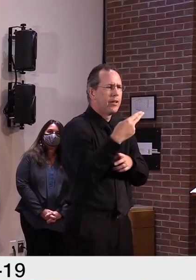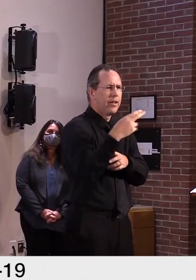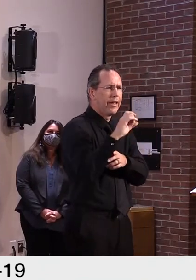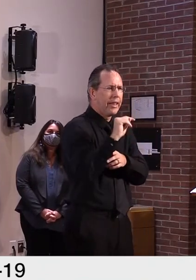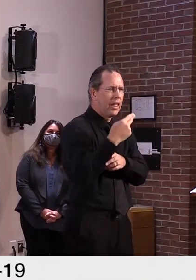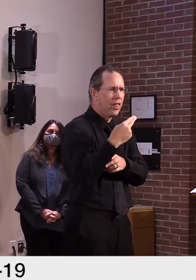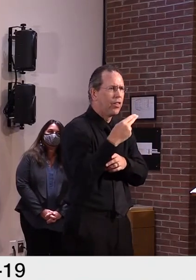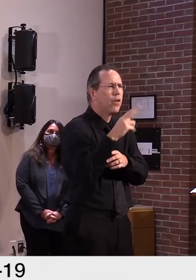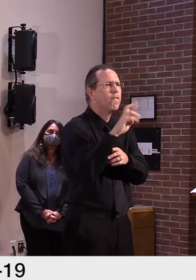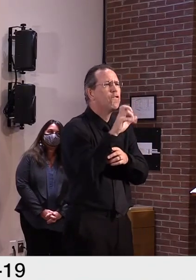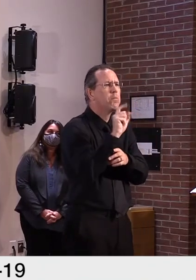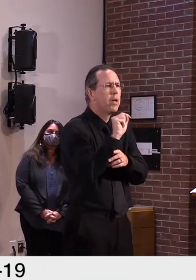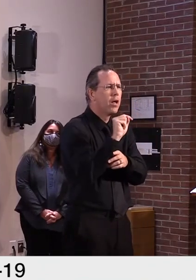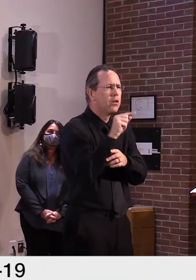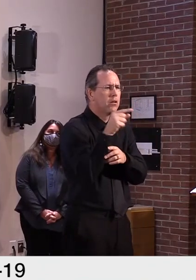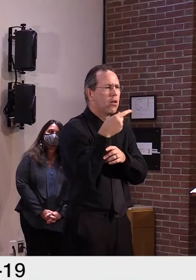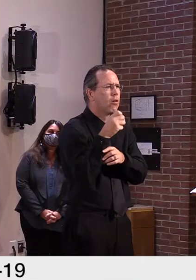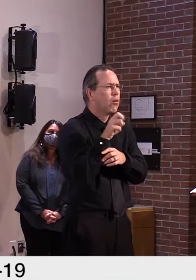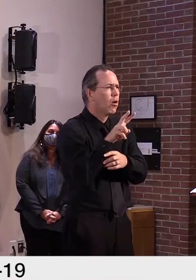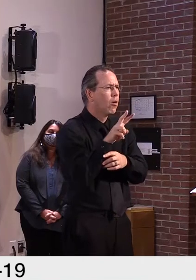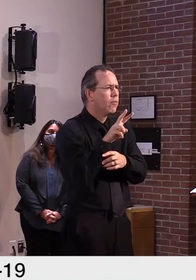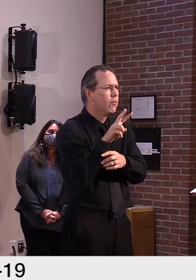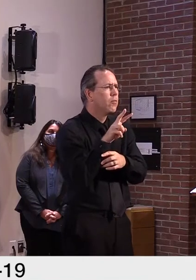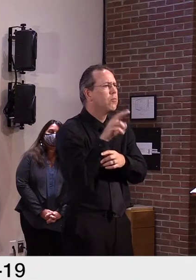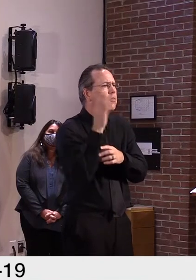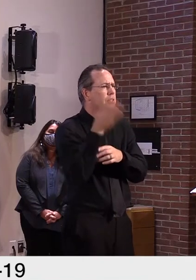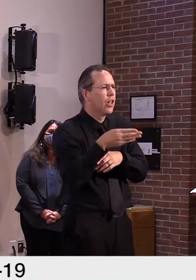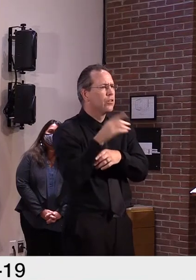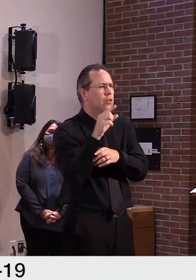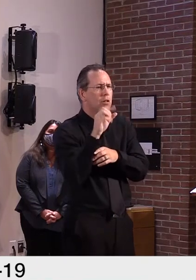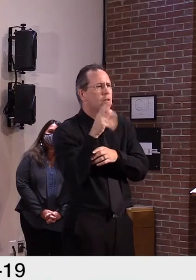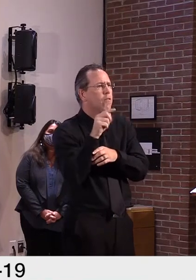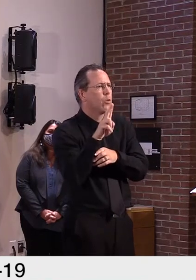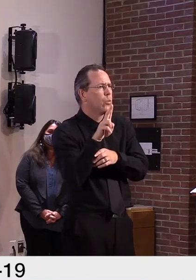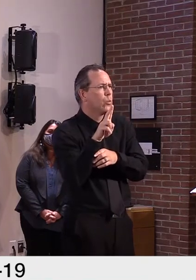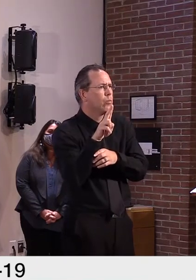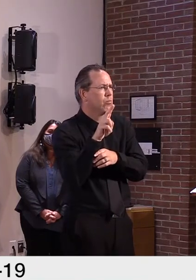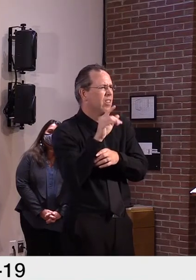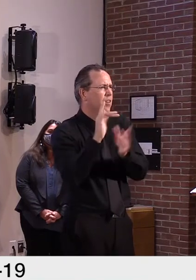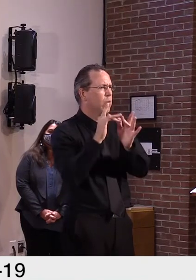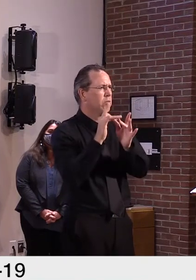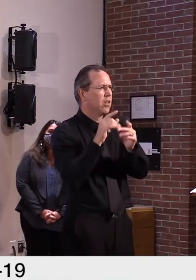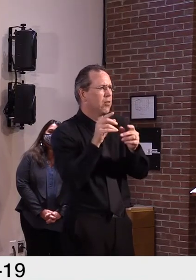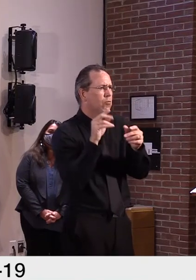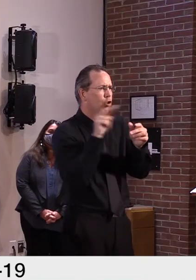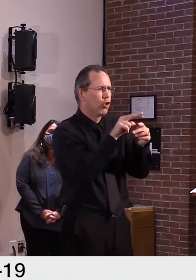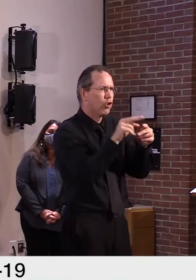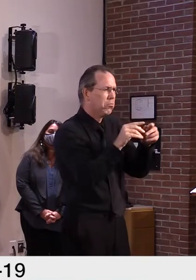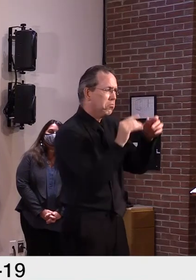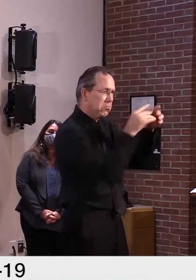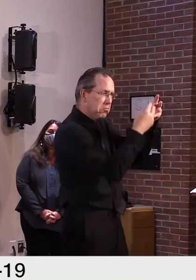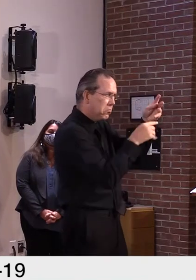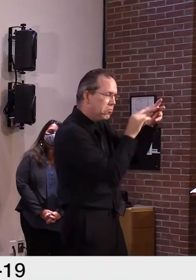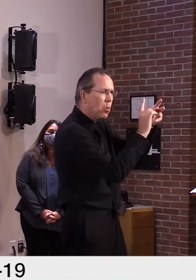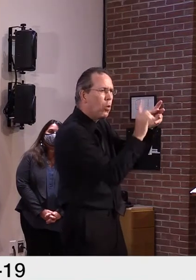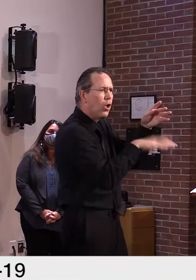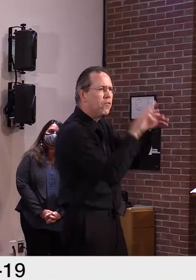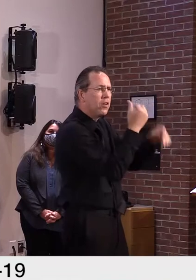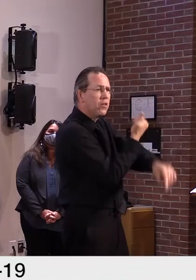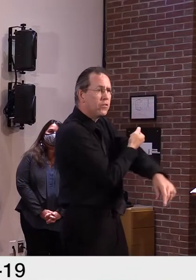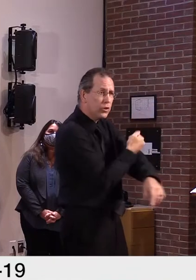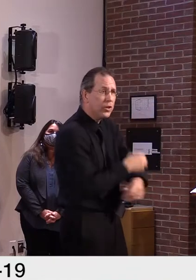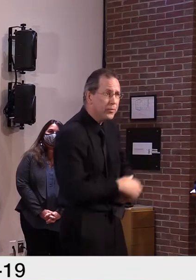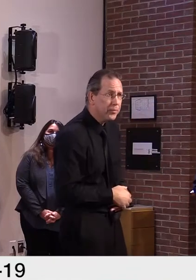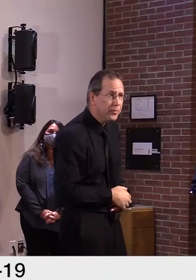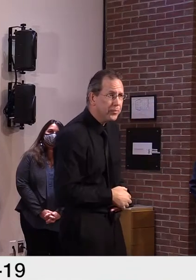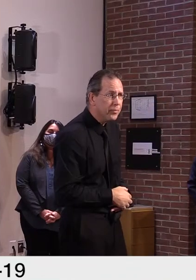And of course, I have to end by saying to keep up those actions that have helped Vermonters control the spread of